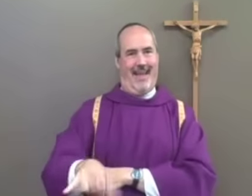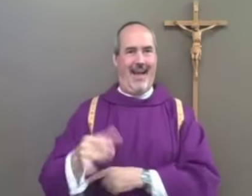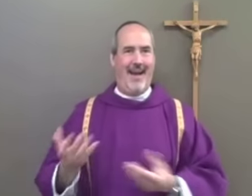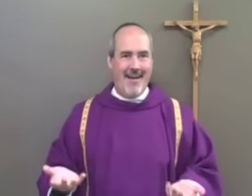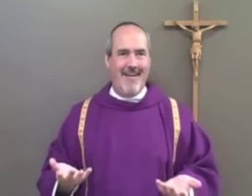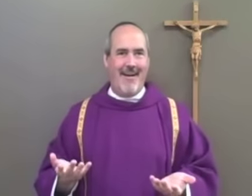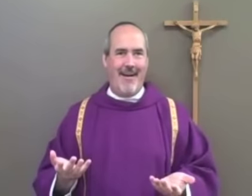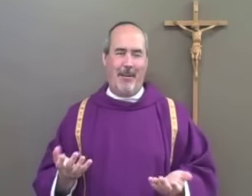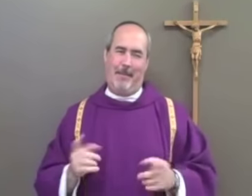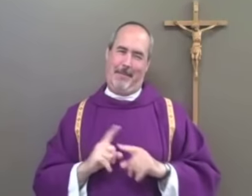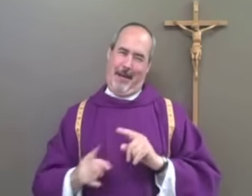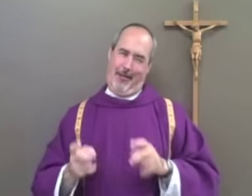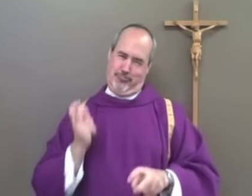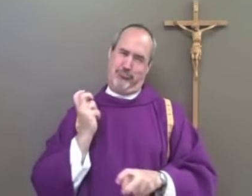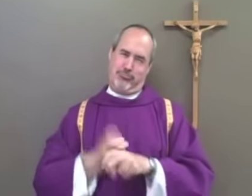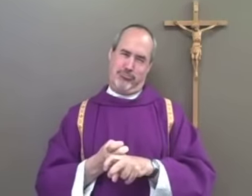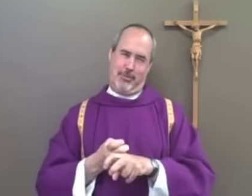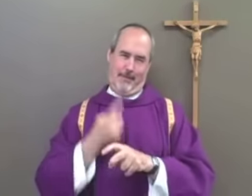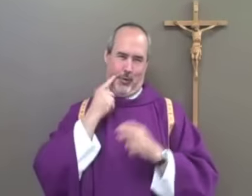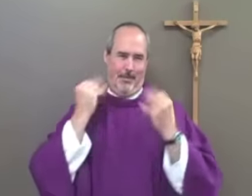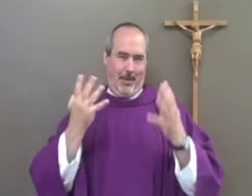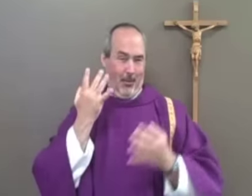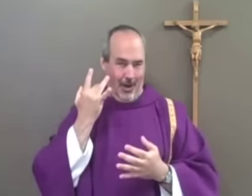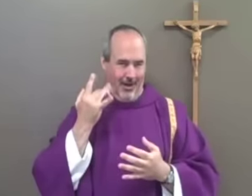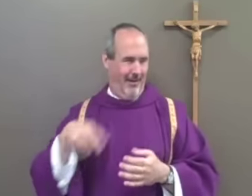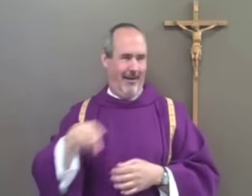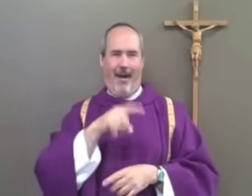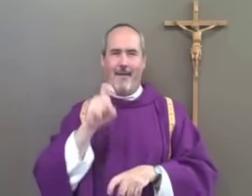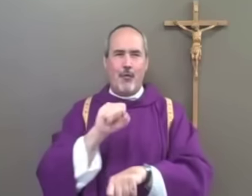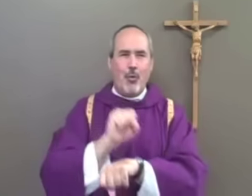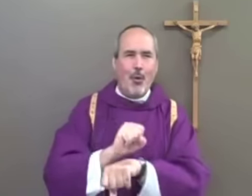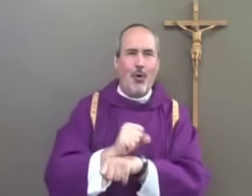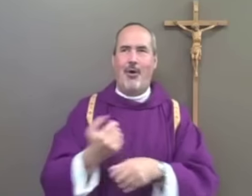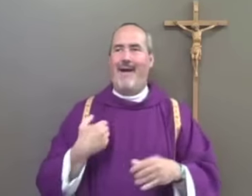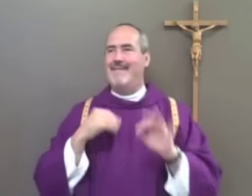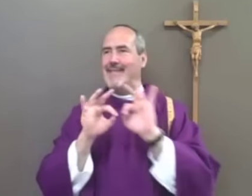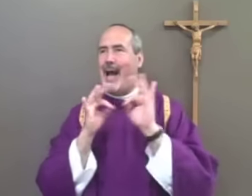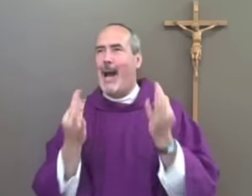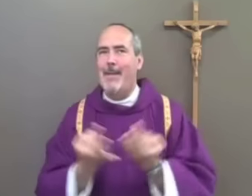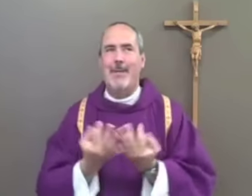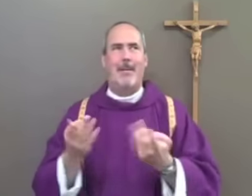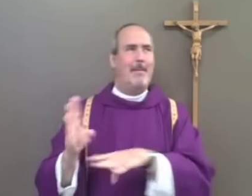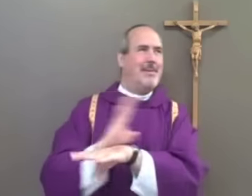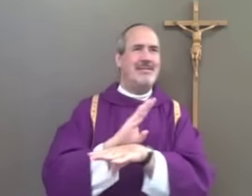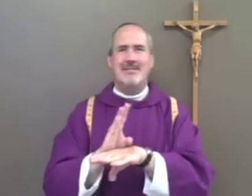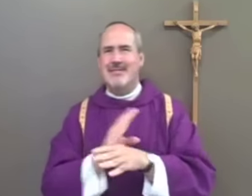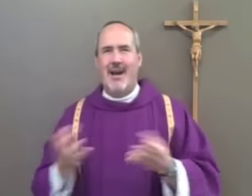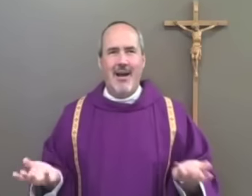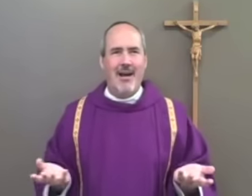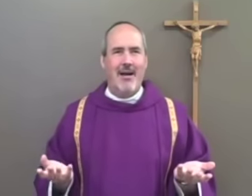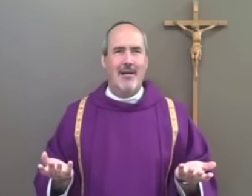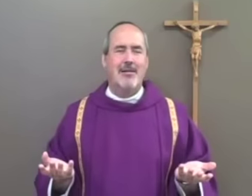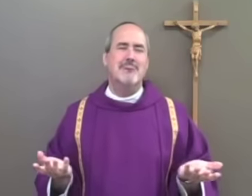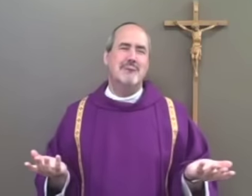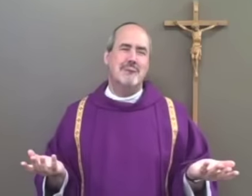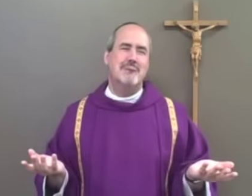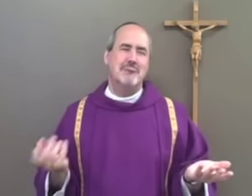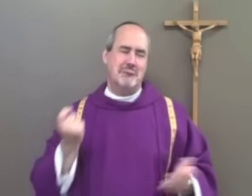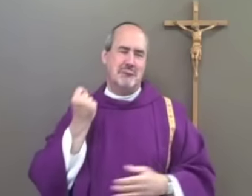so nice if each and every one of us had the ability to go on a retreat, but we're all busy with our lives, our work,